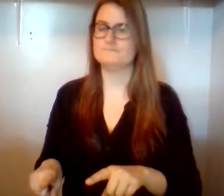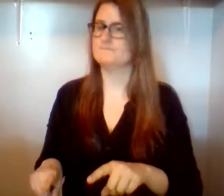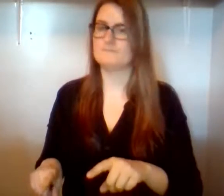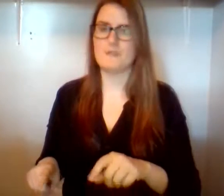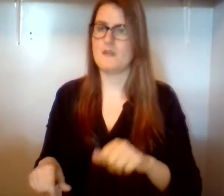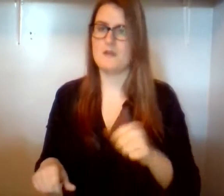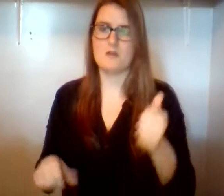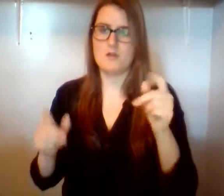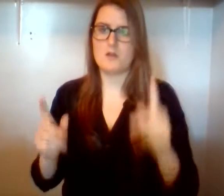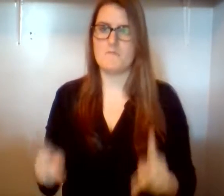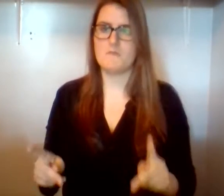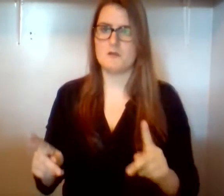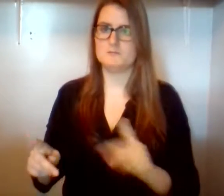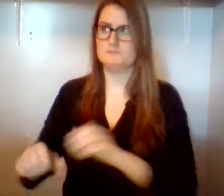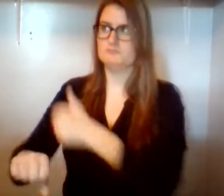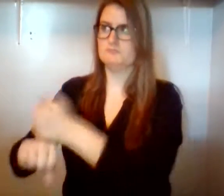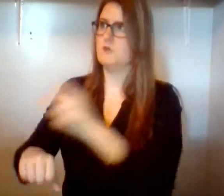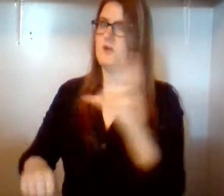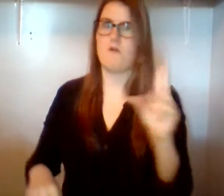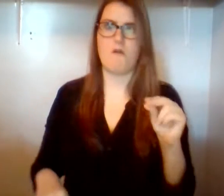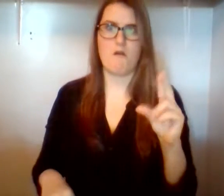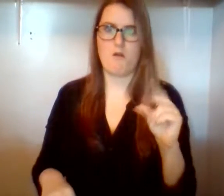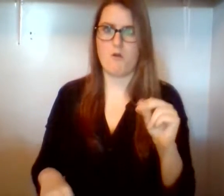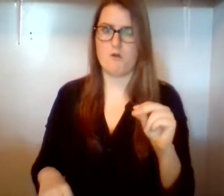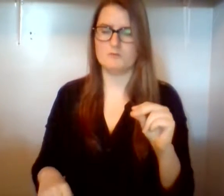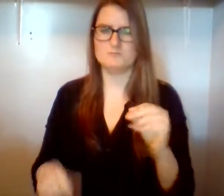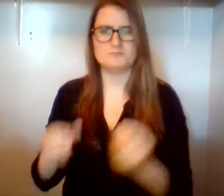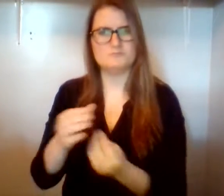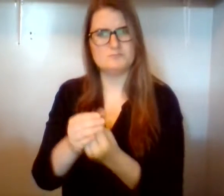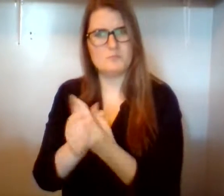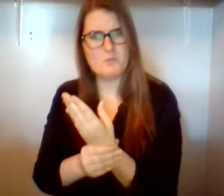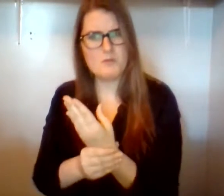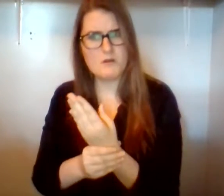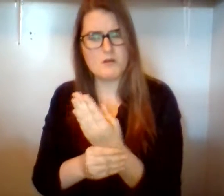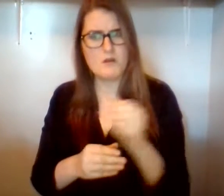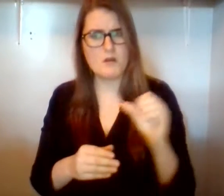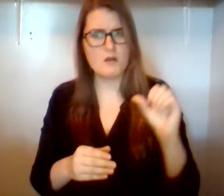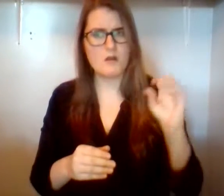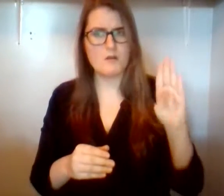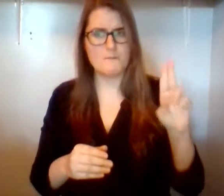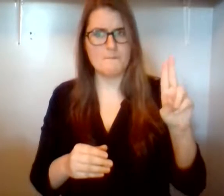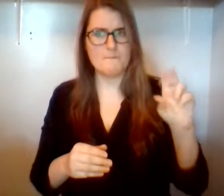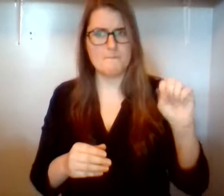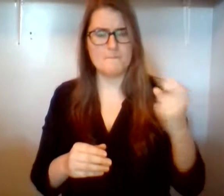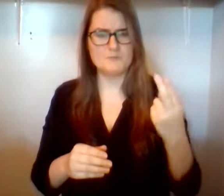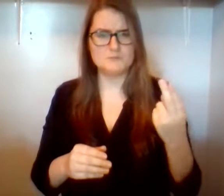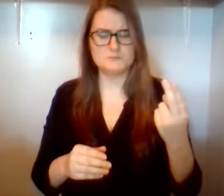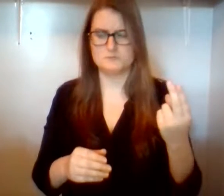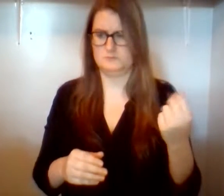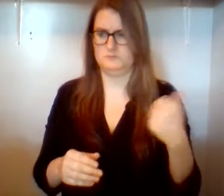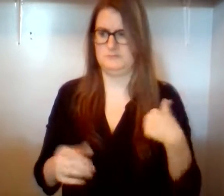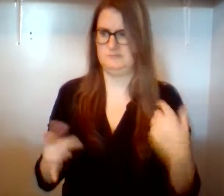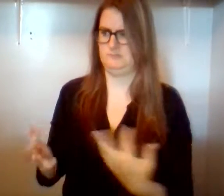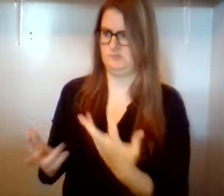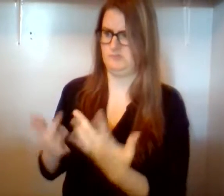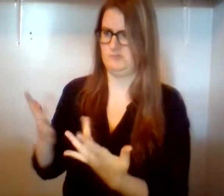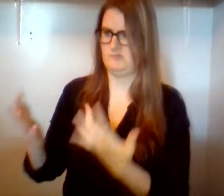in bright flames. Then he realized the leaves on the bush were still green. The flames weren't burning them at all.